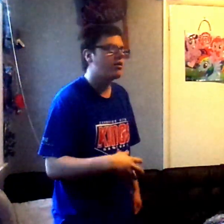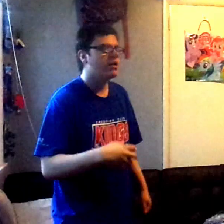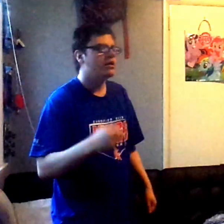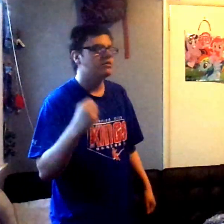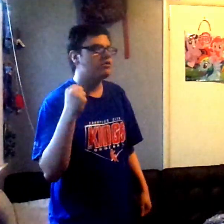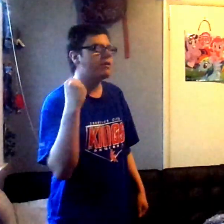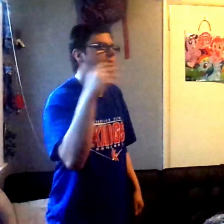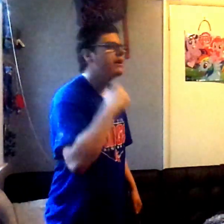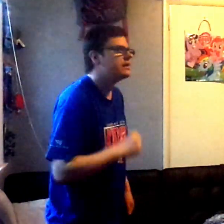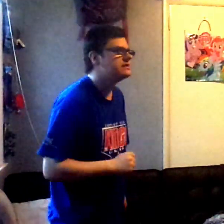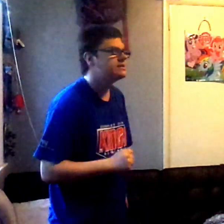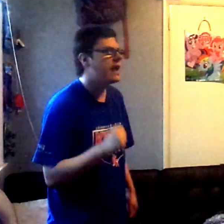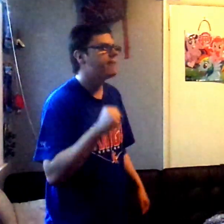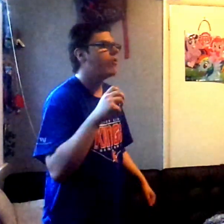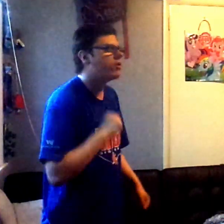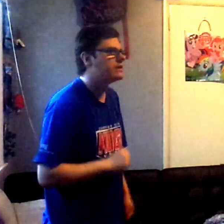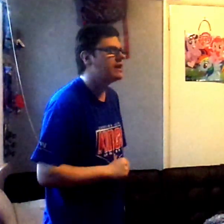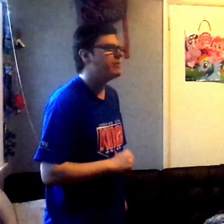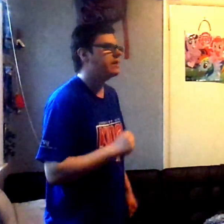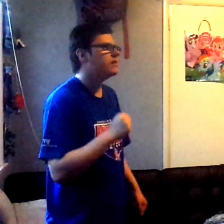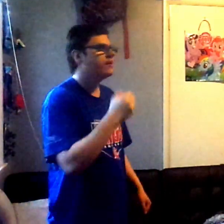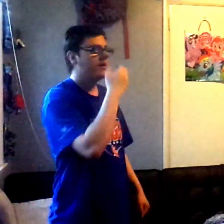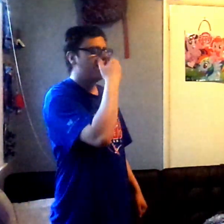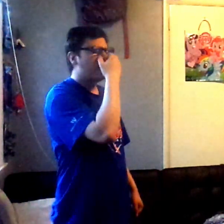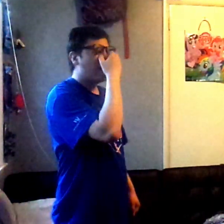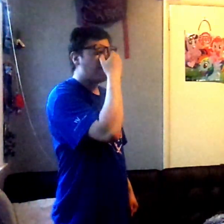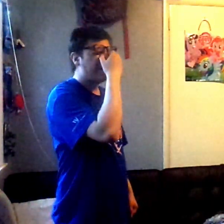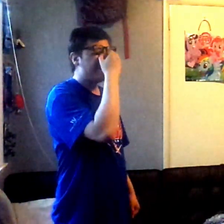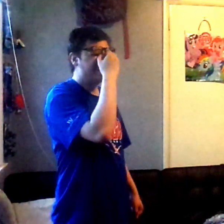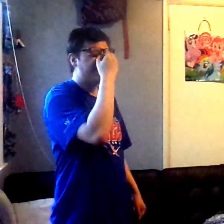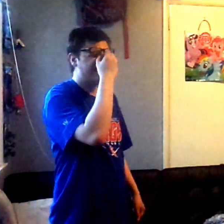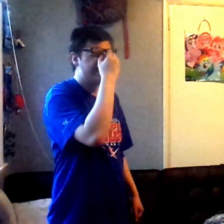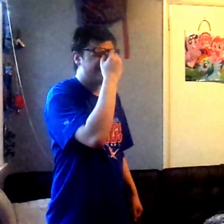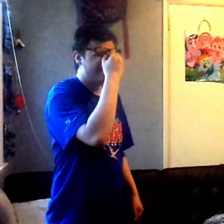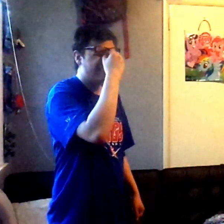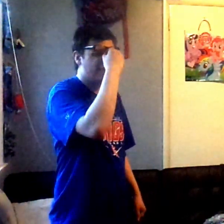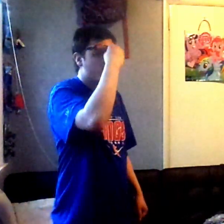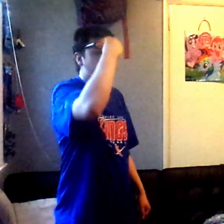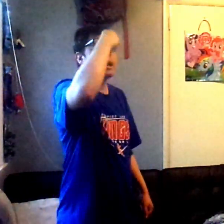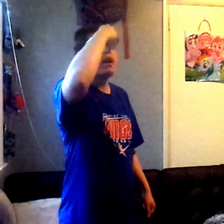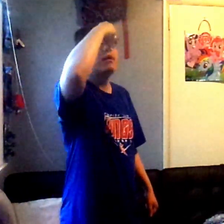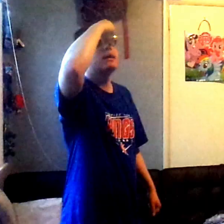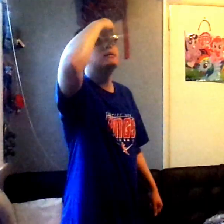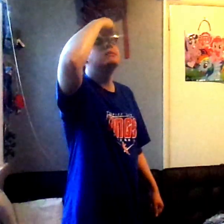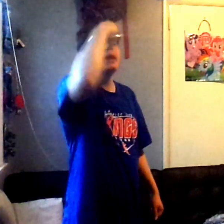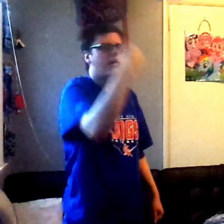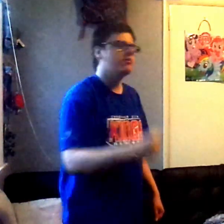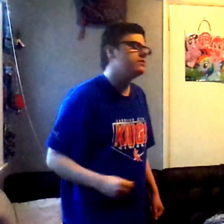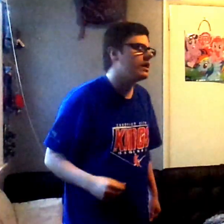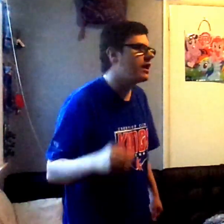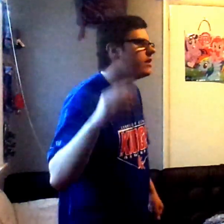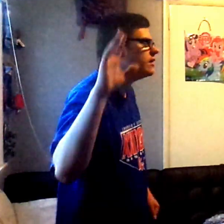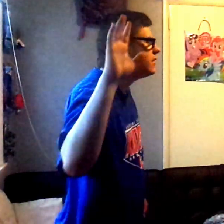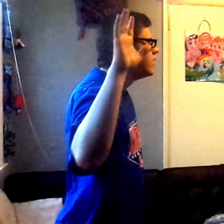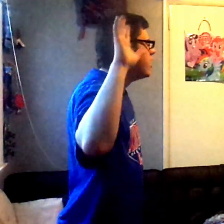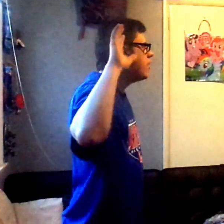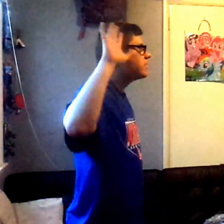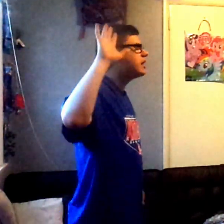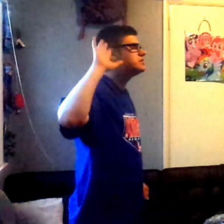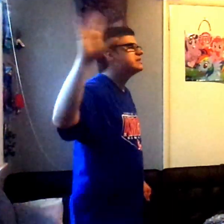to replace Sam or Gibby. I mean, without a doubt, to end, oh my gosh, in this